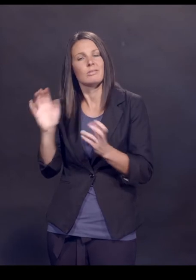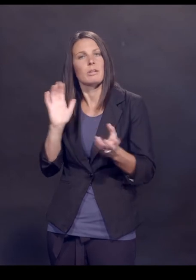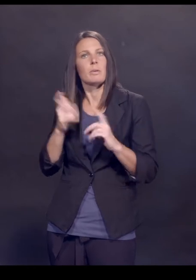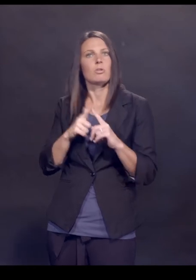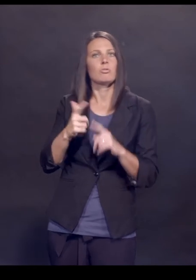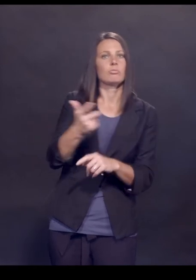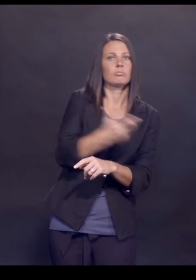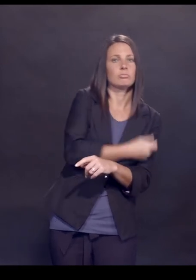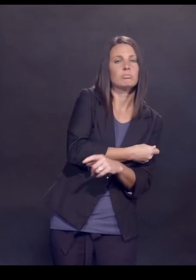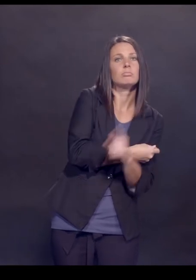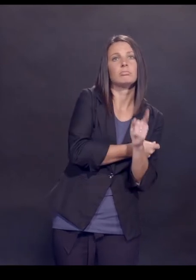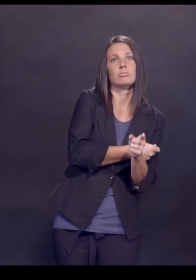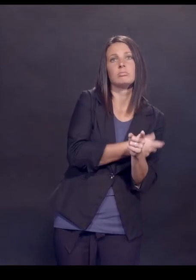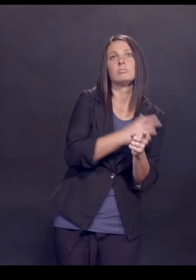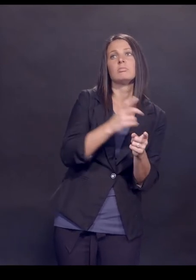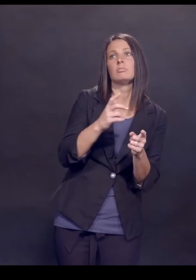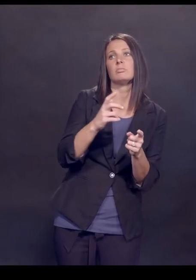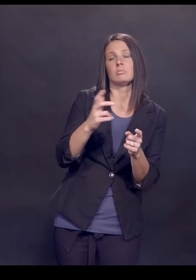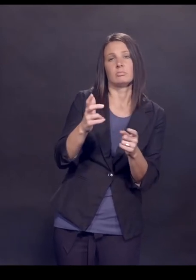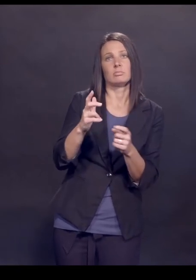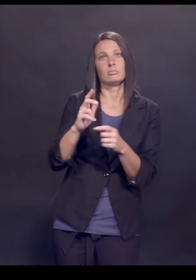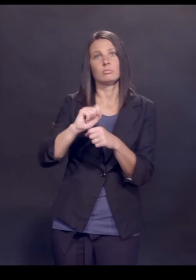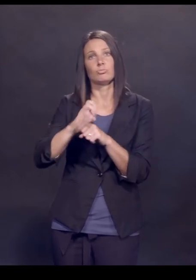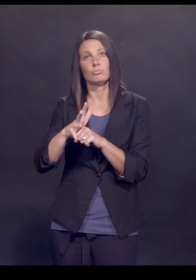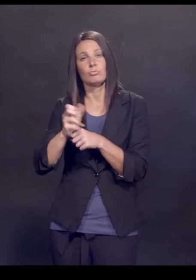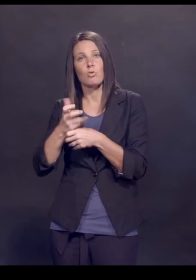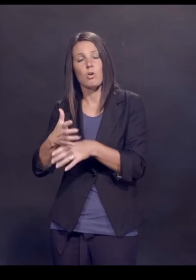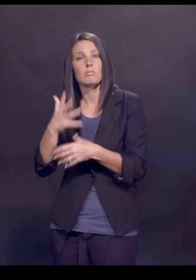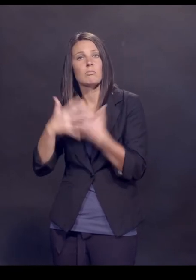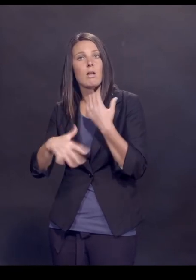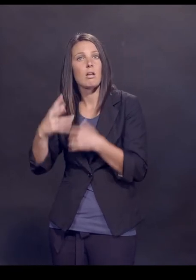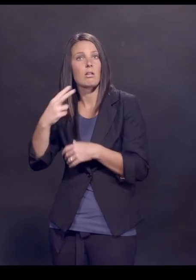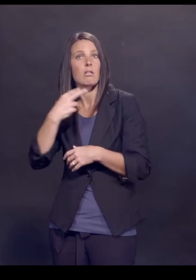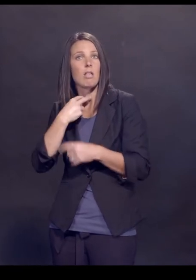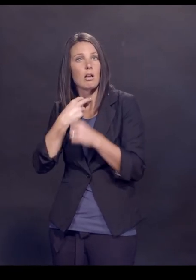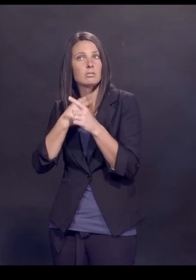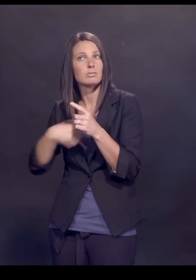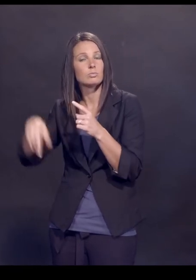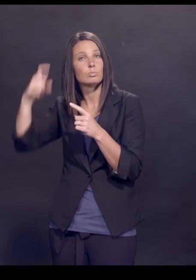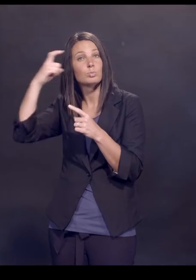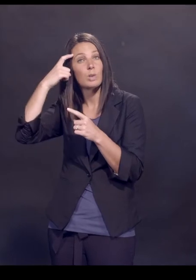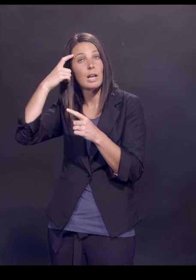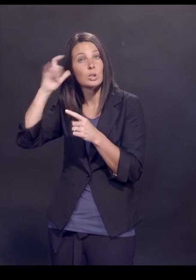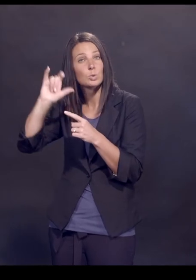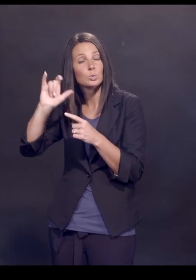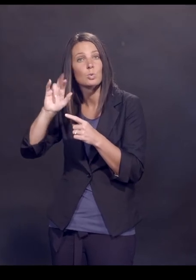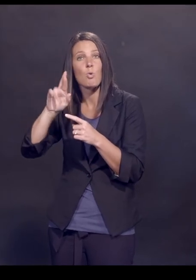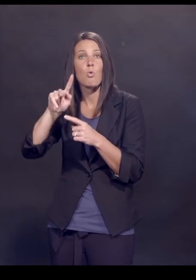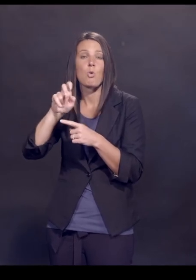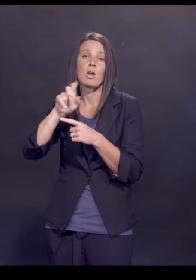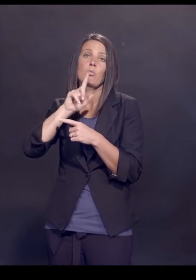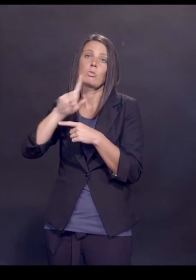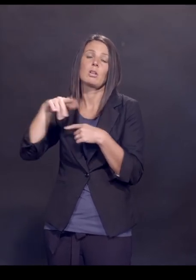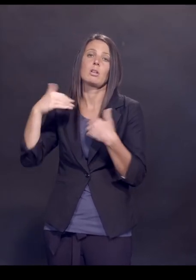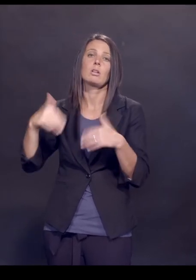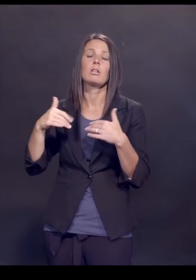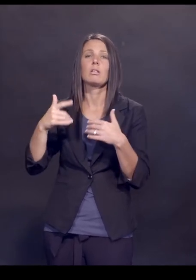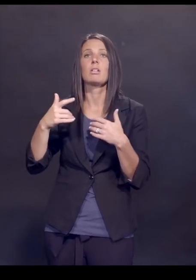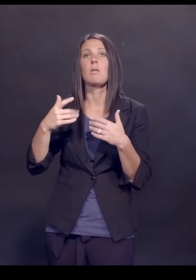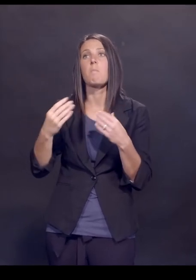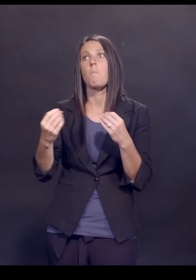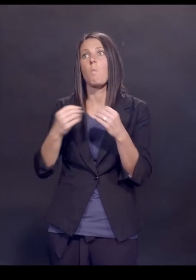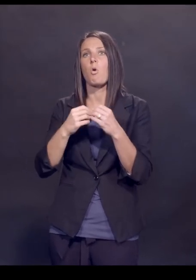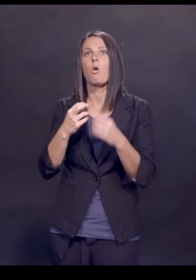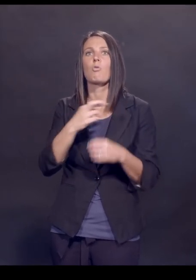SARS-CoV-2 virus also causes blood clots, including blood clots in the brain at rates of several fold higher than